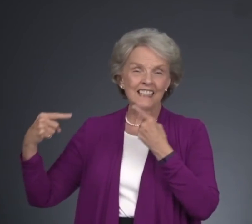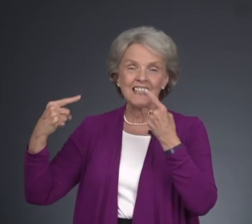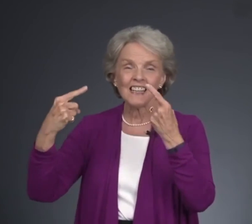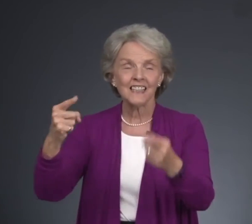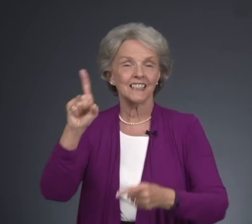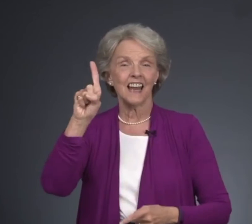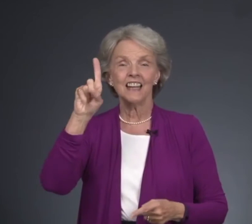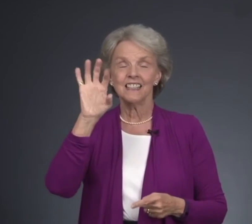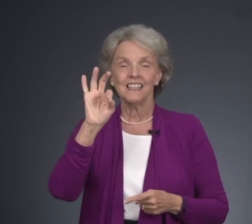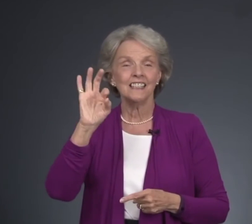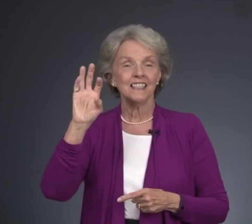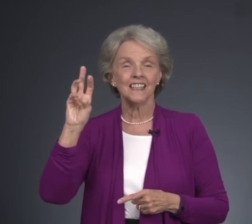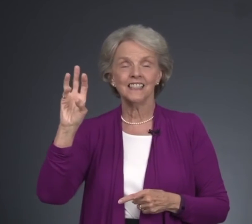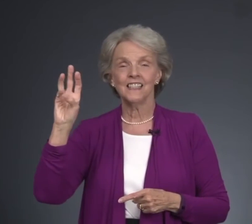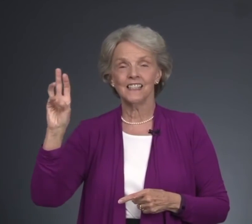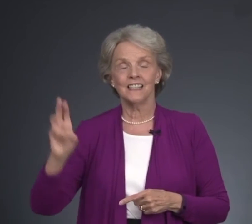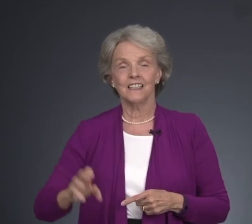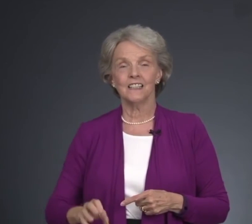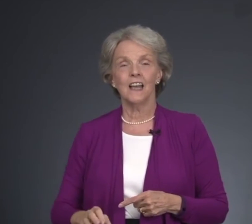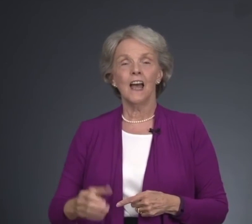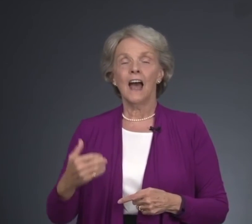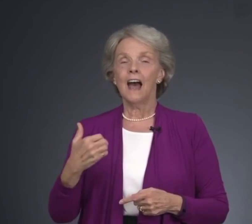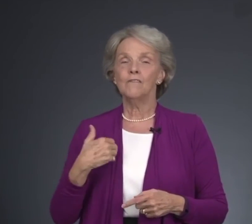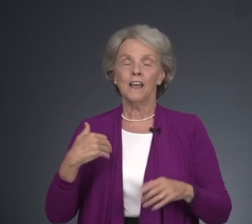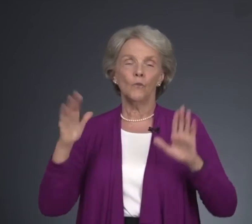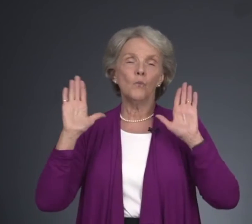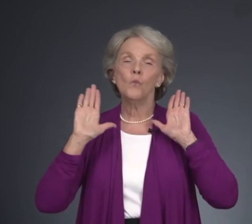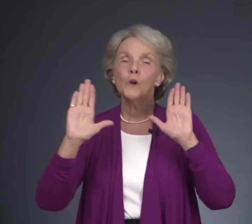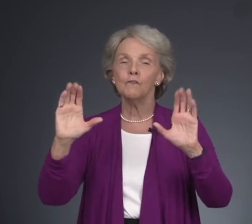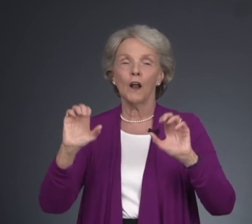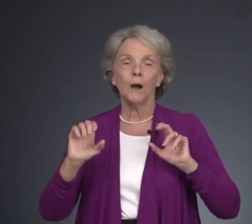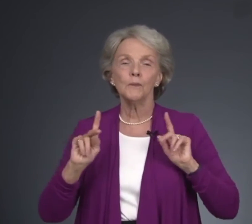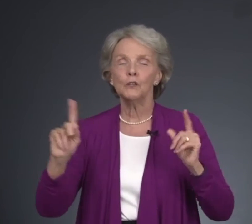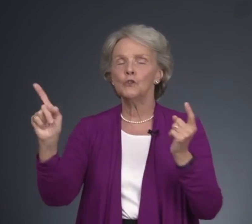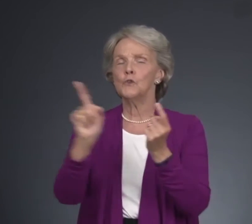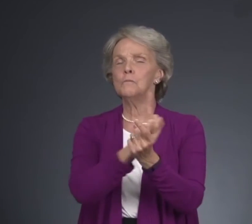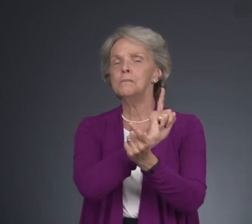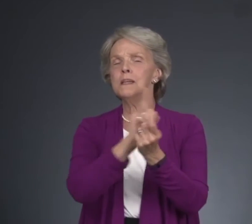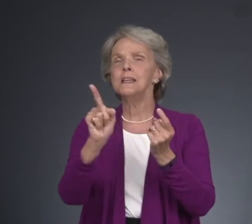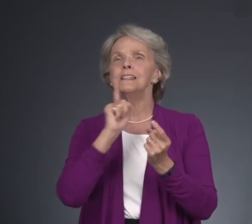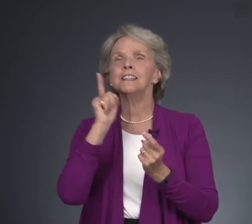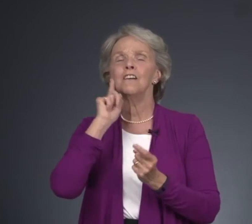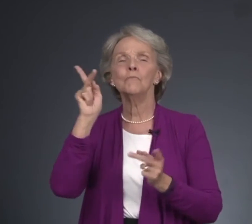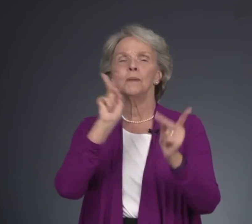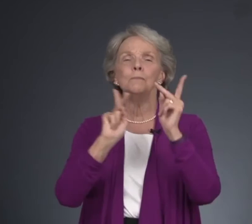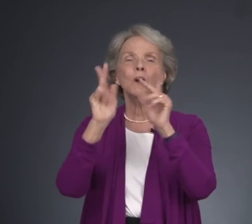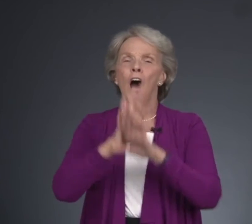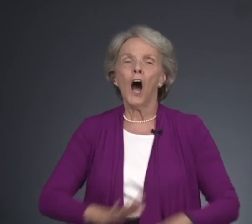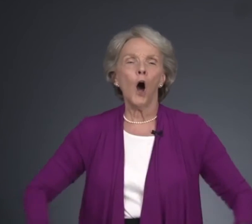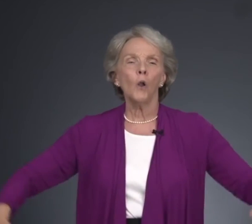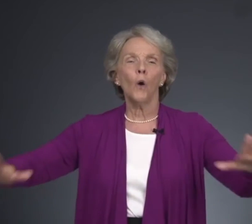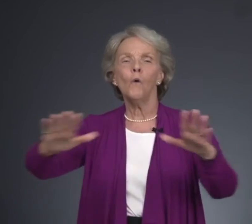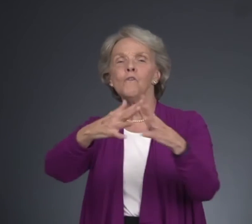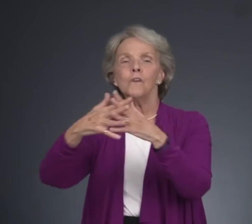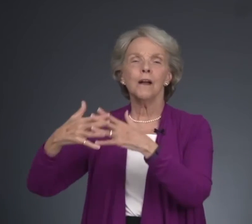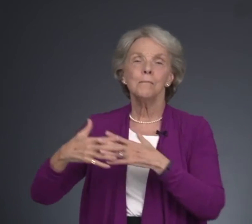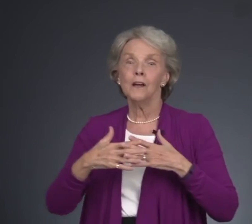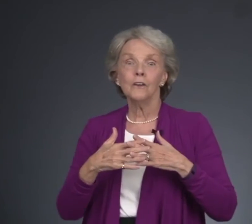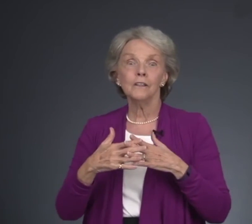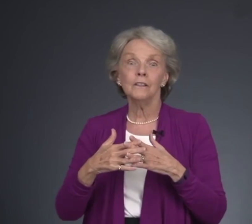since 1966, I've had wonderful opportunity to meet deaf people all over America